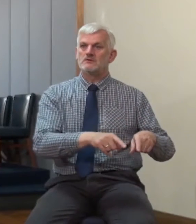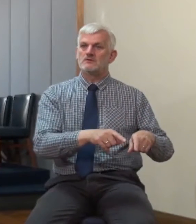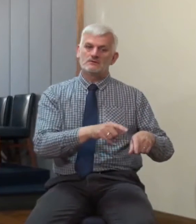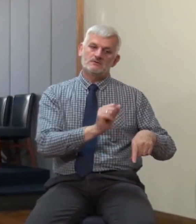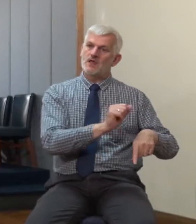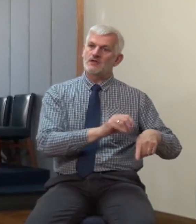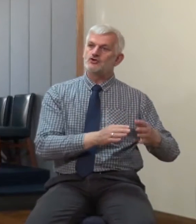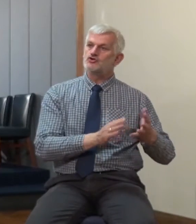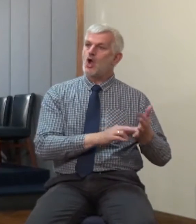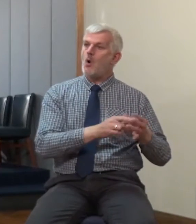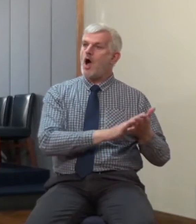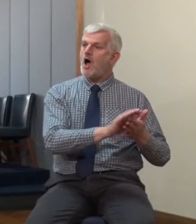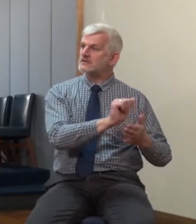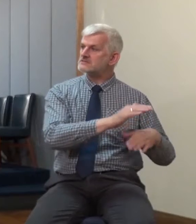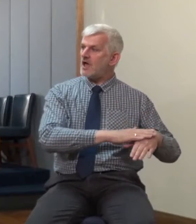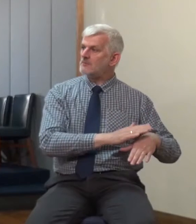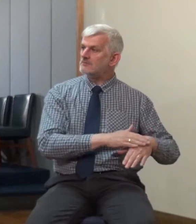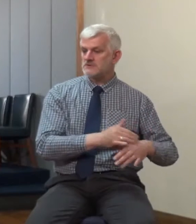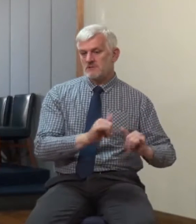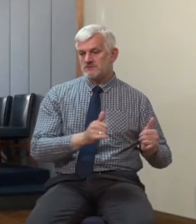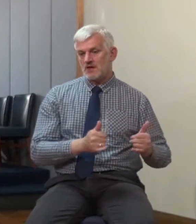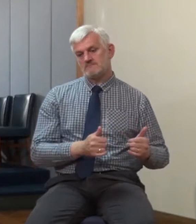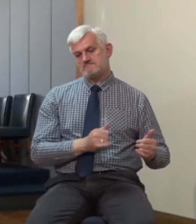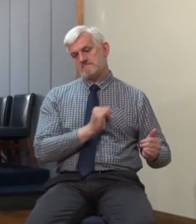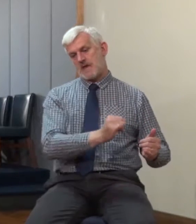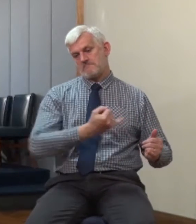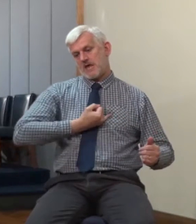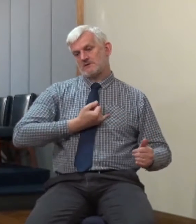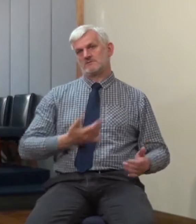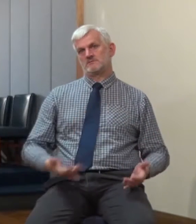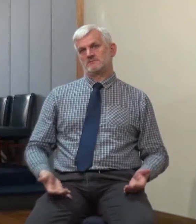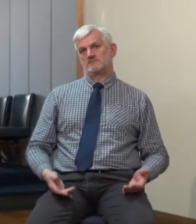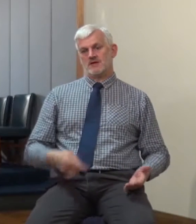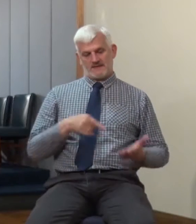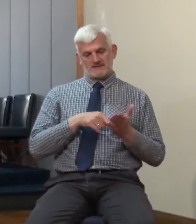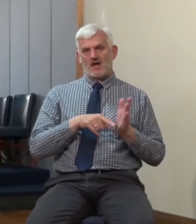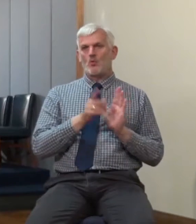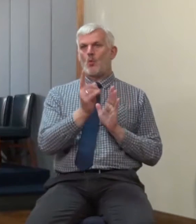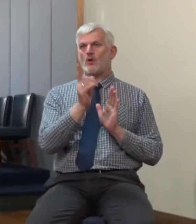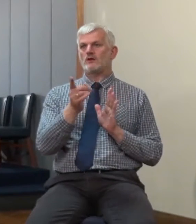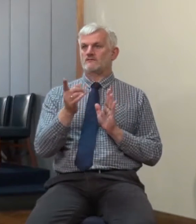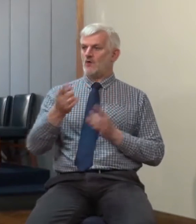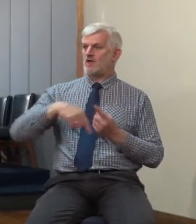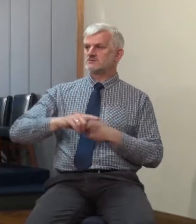So, it's a warning even to God's elect. And we wait here to verse 39. and knew not